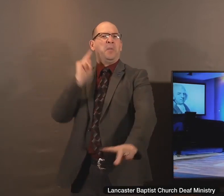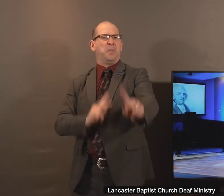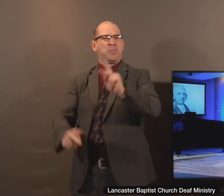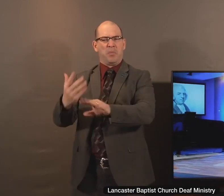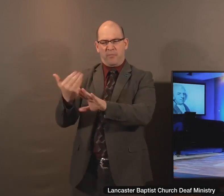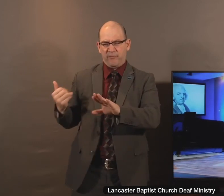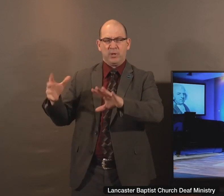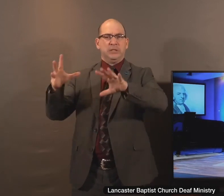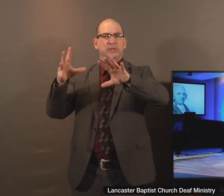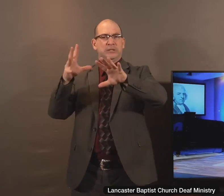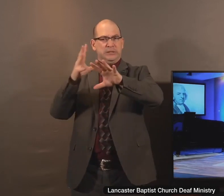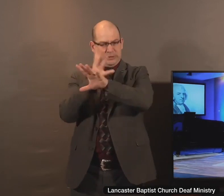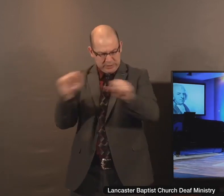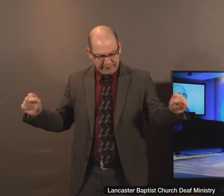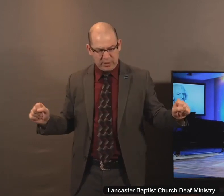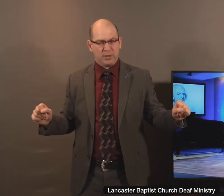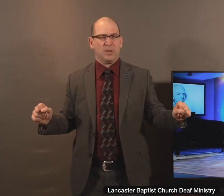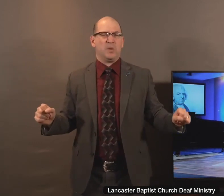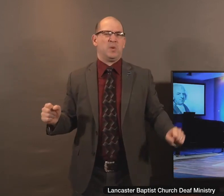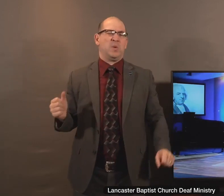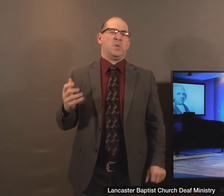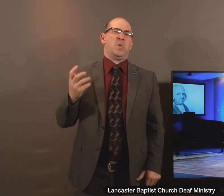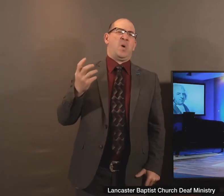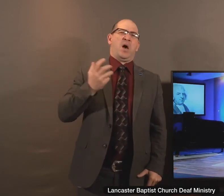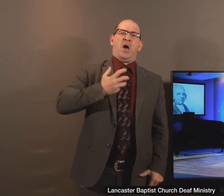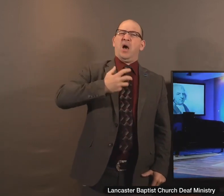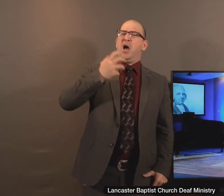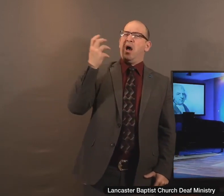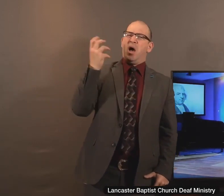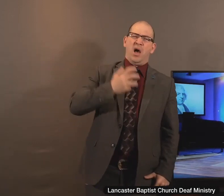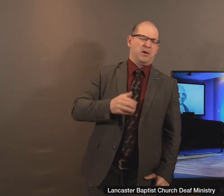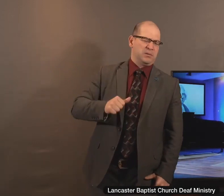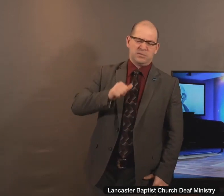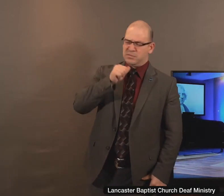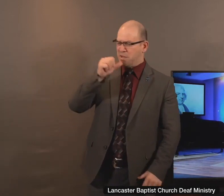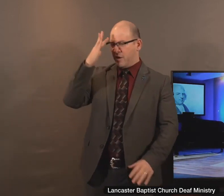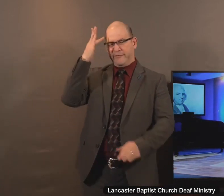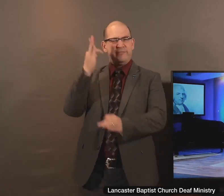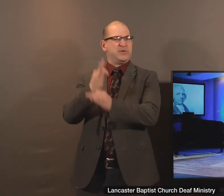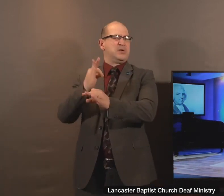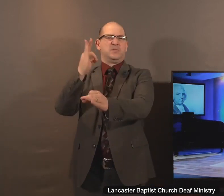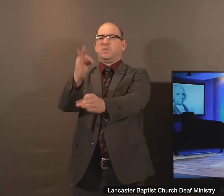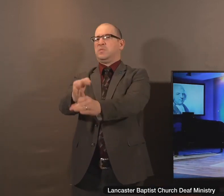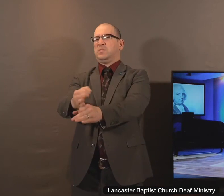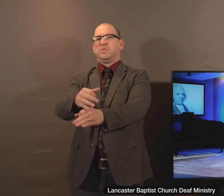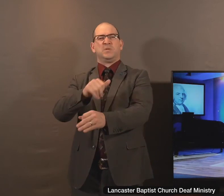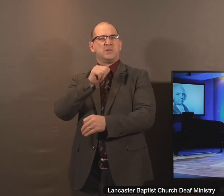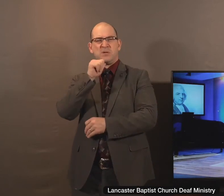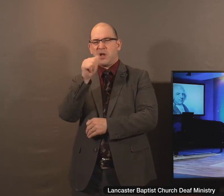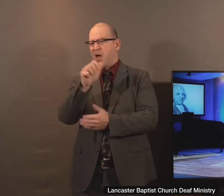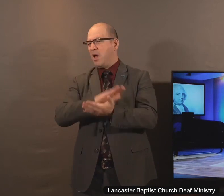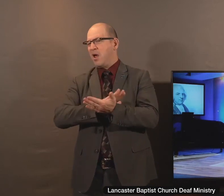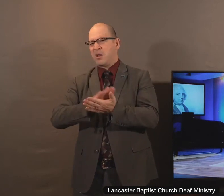you will, not, not a man that was faithful, not a man that, that was kind or compassionate.